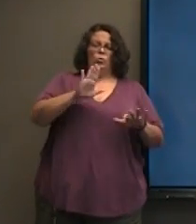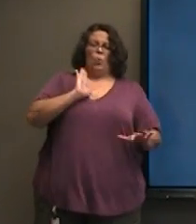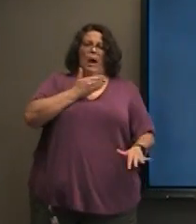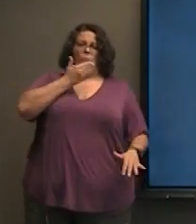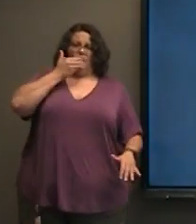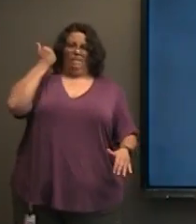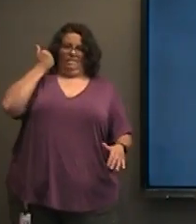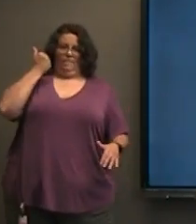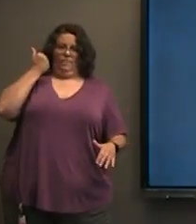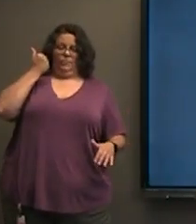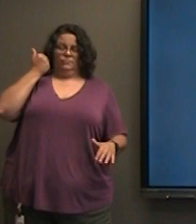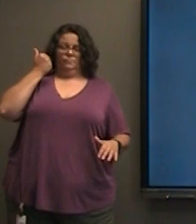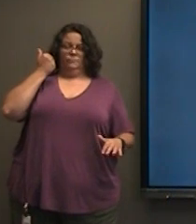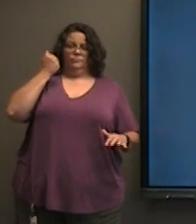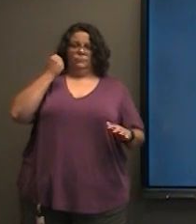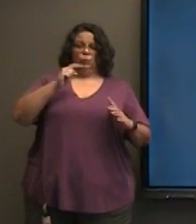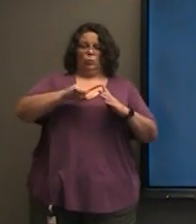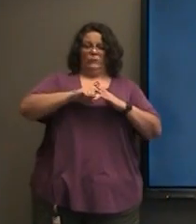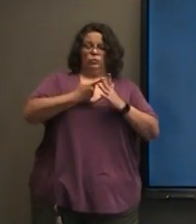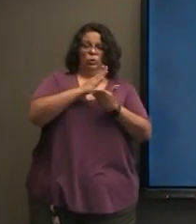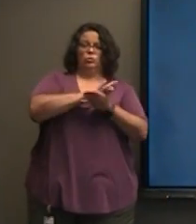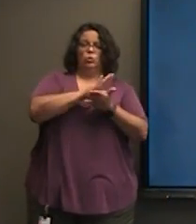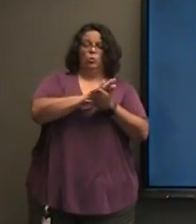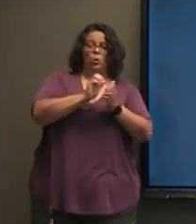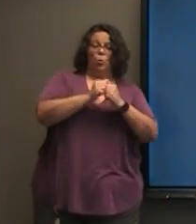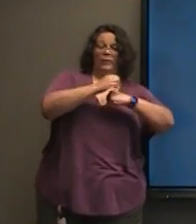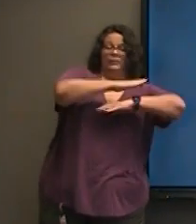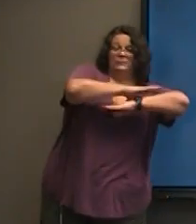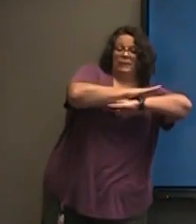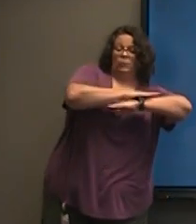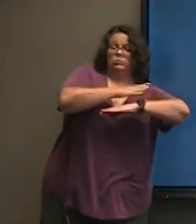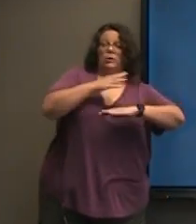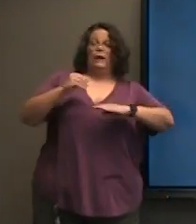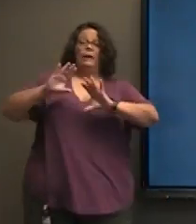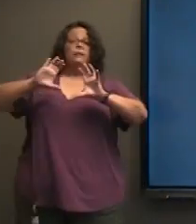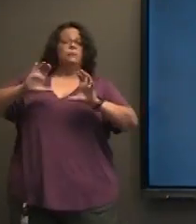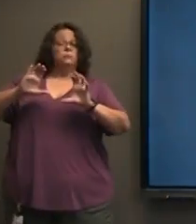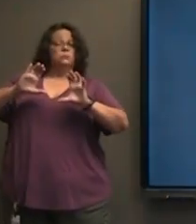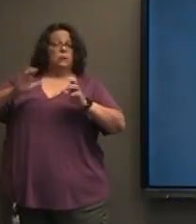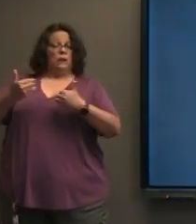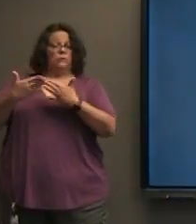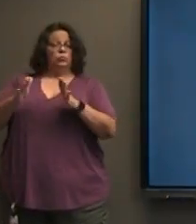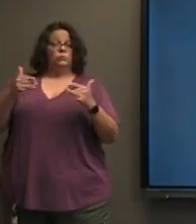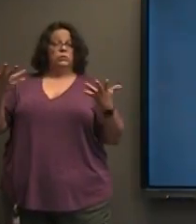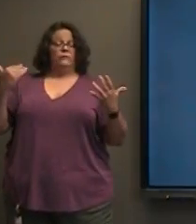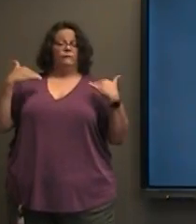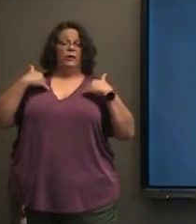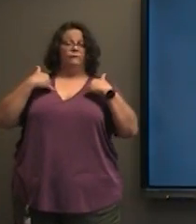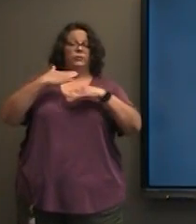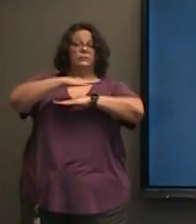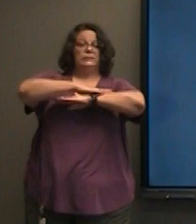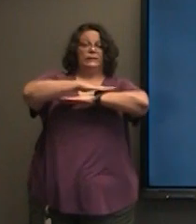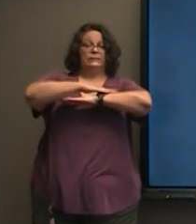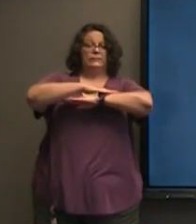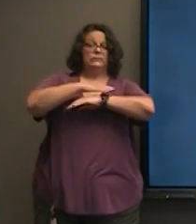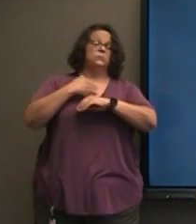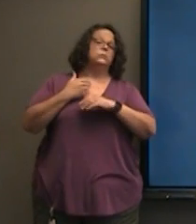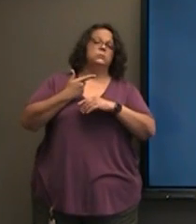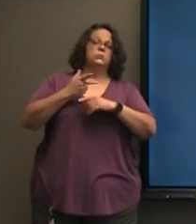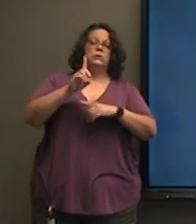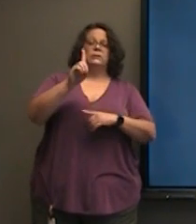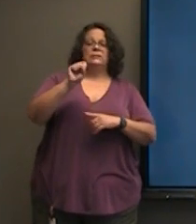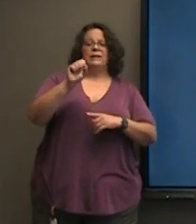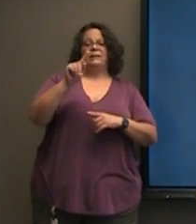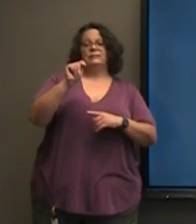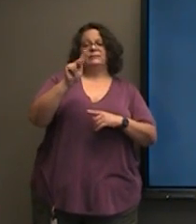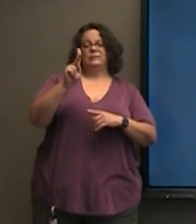gets underway with regards to our tables as well as those classrooms that have the desks. Book bags are allowed to be brought